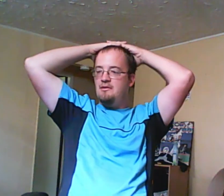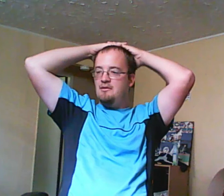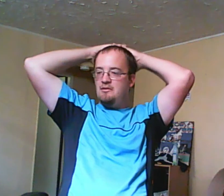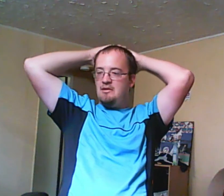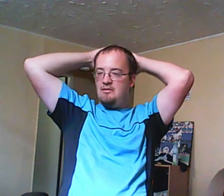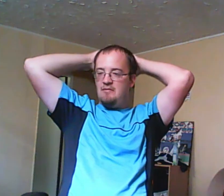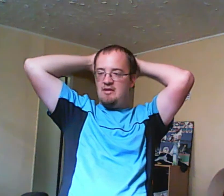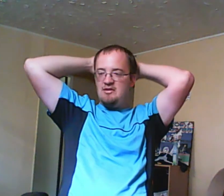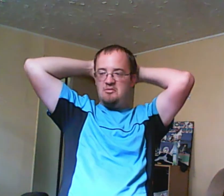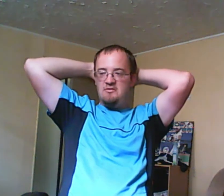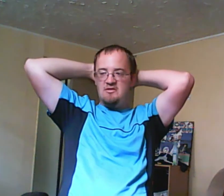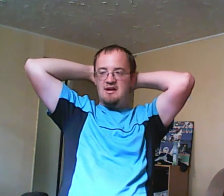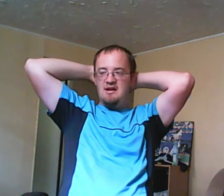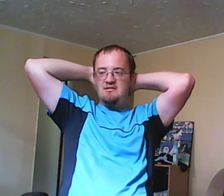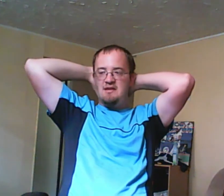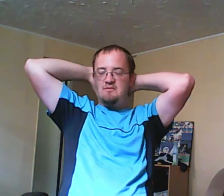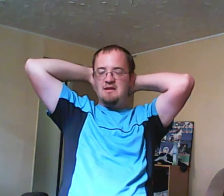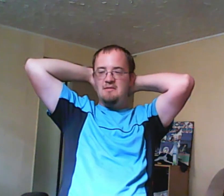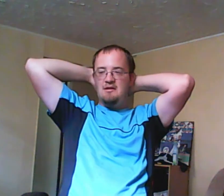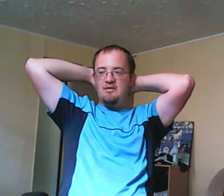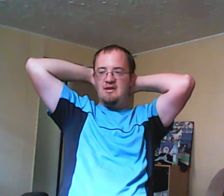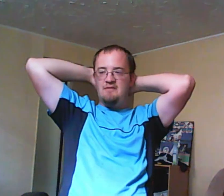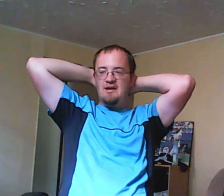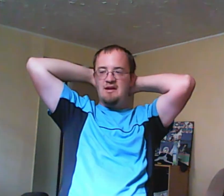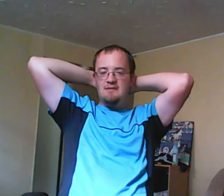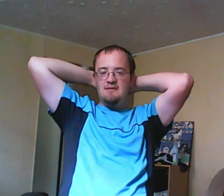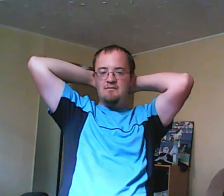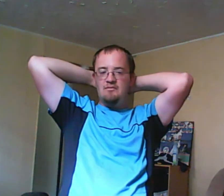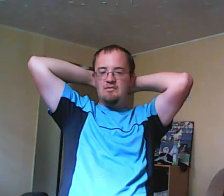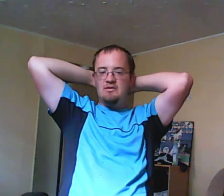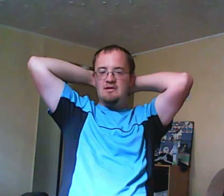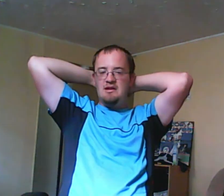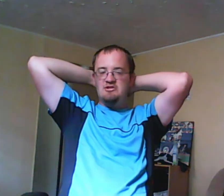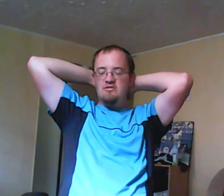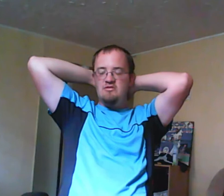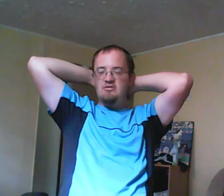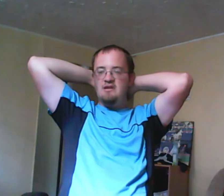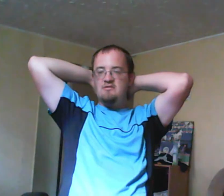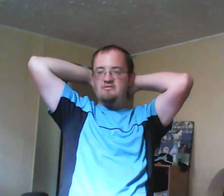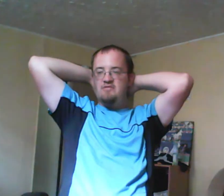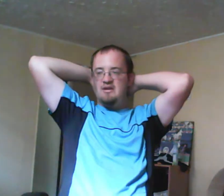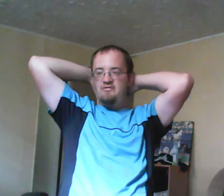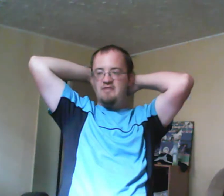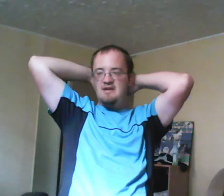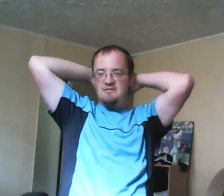Miles had troubles with his dad his dad would beat him and all that finally he shows his true colors in front of Frankie and Hunter